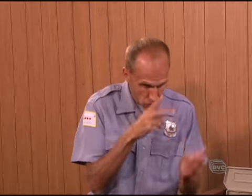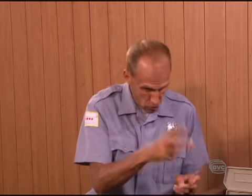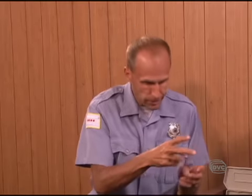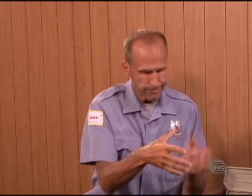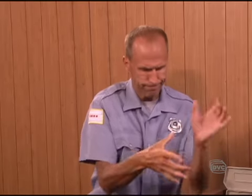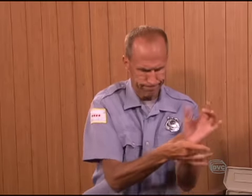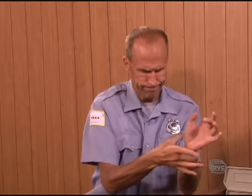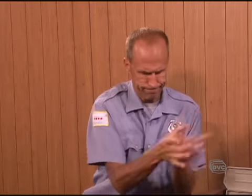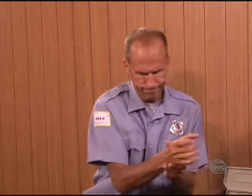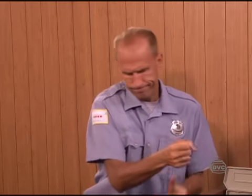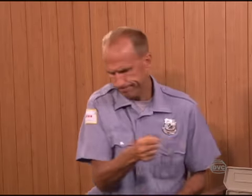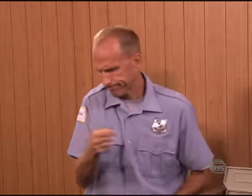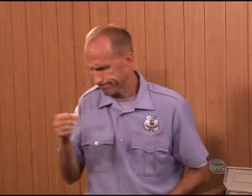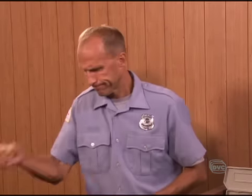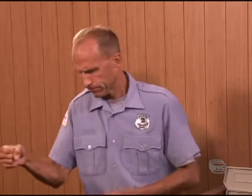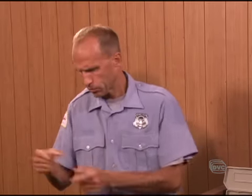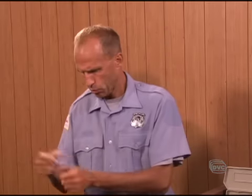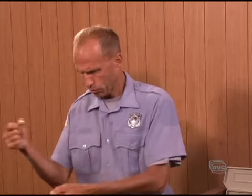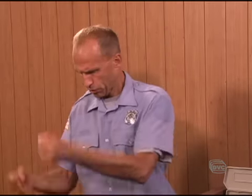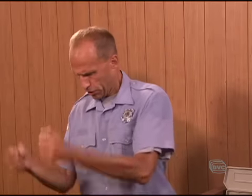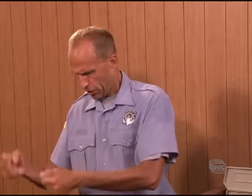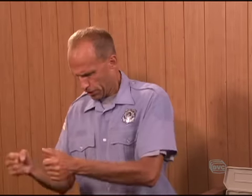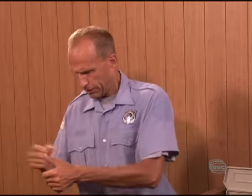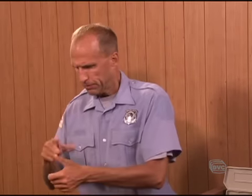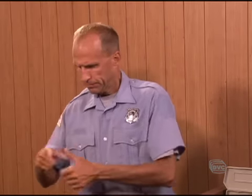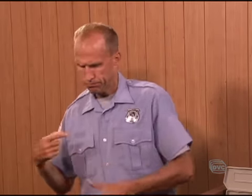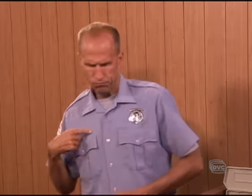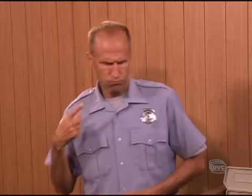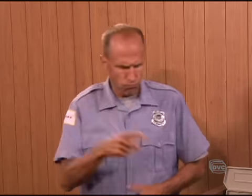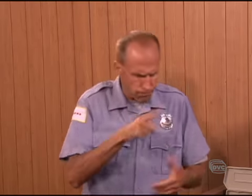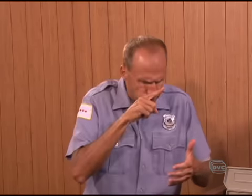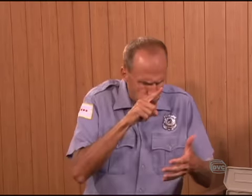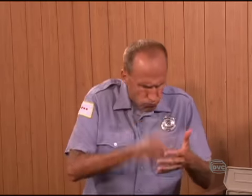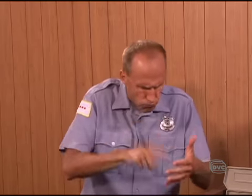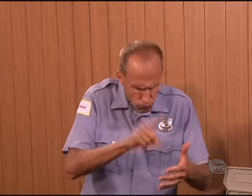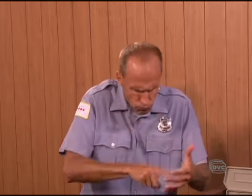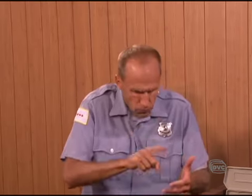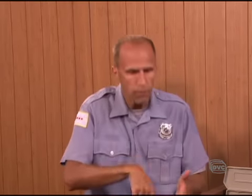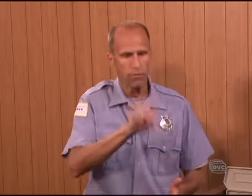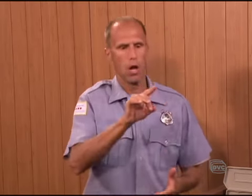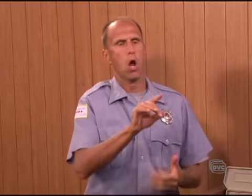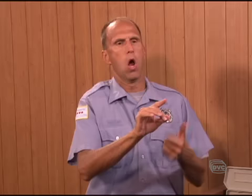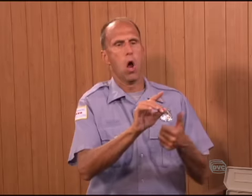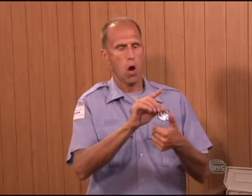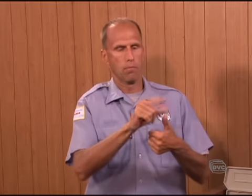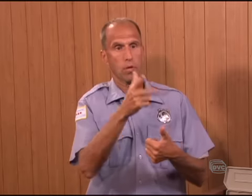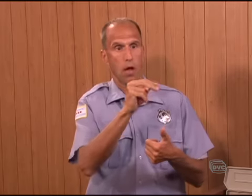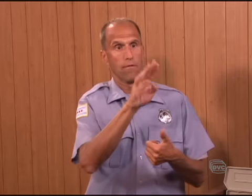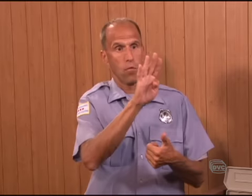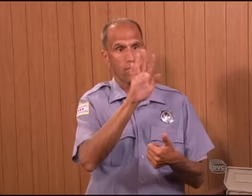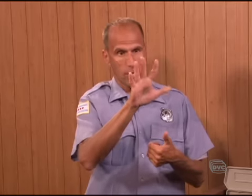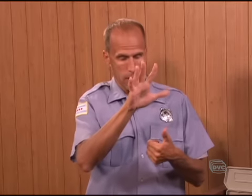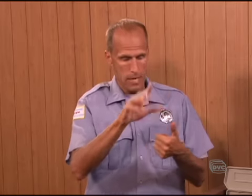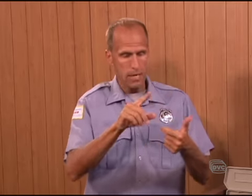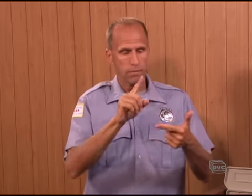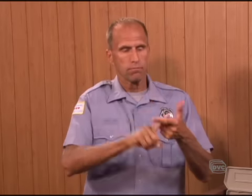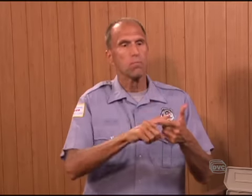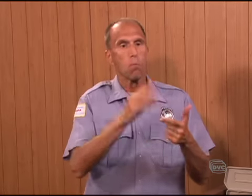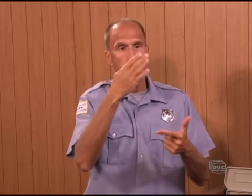So I got his handcuffs on, put him in the squad car, and went back to investigate. And there I found an automatic .45,